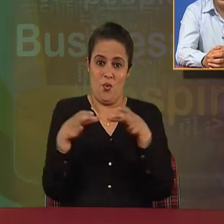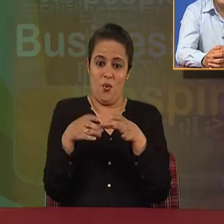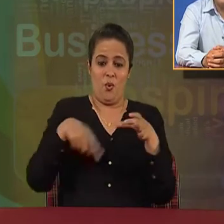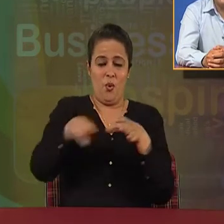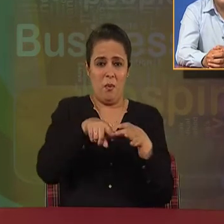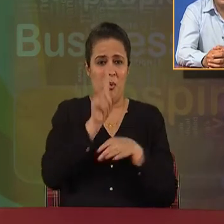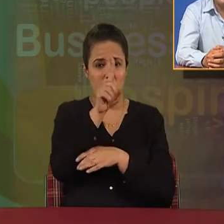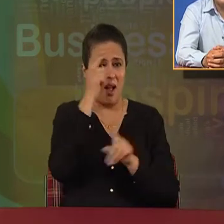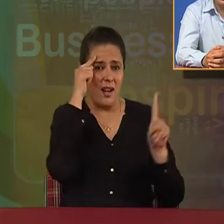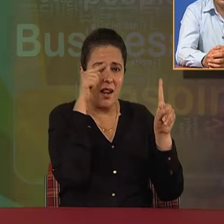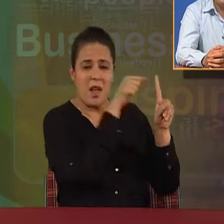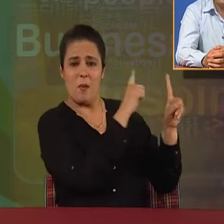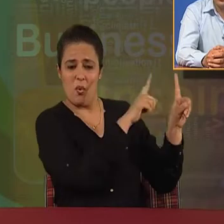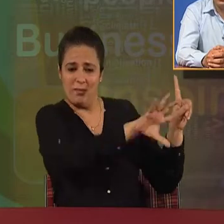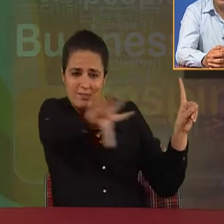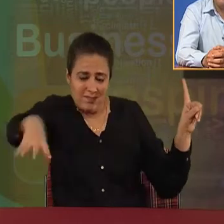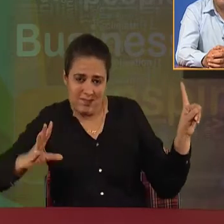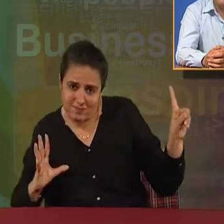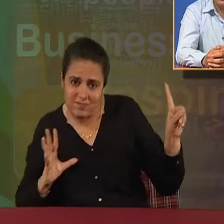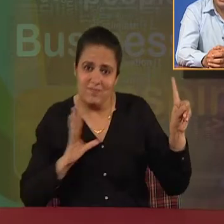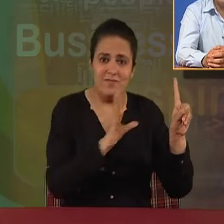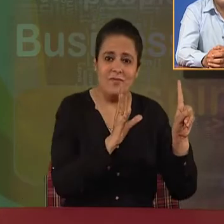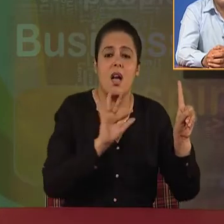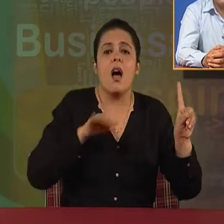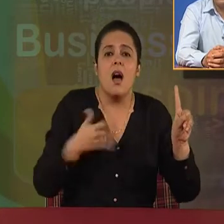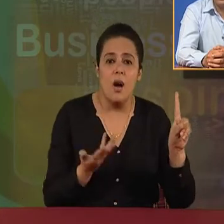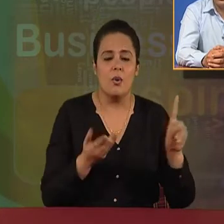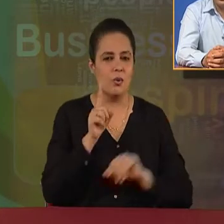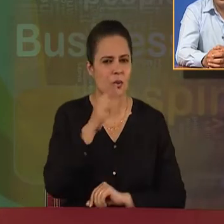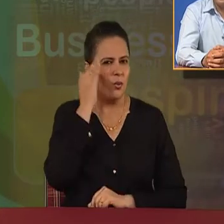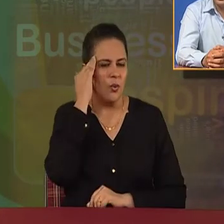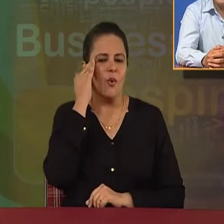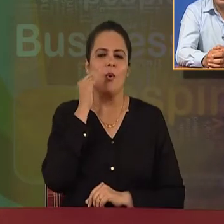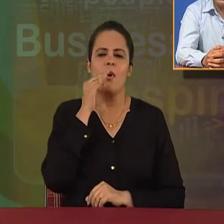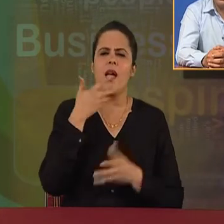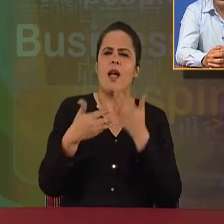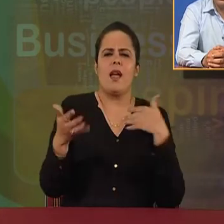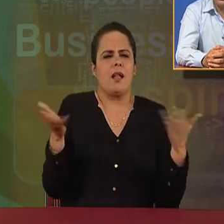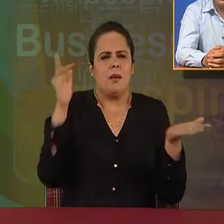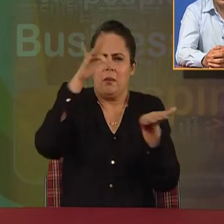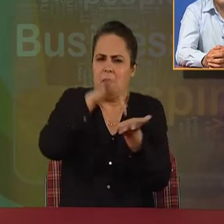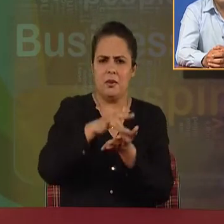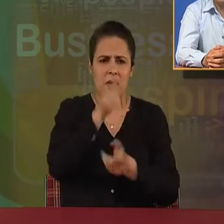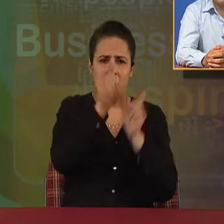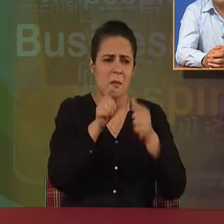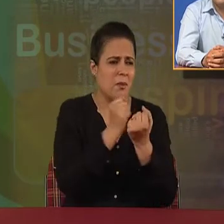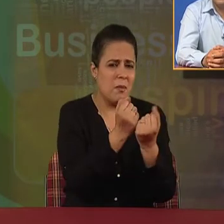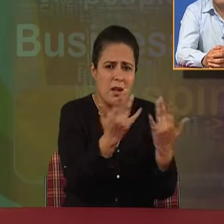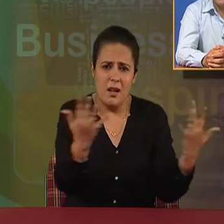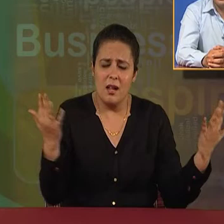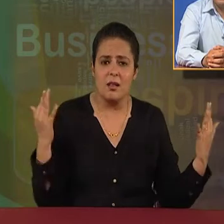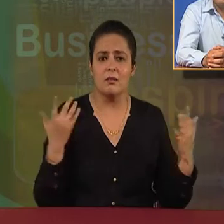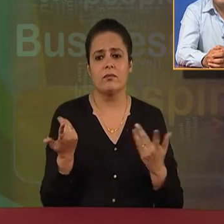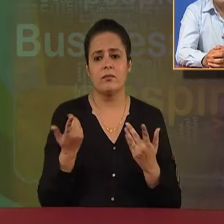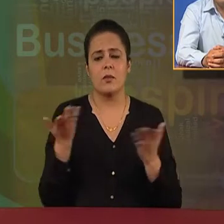and make them work towards a common goal. As we all know, in an organization, so many people are working,